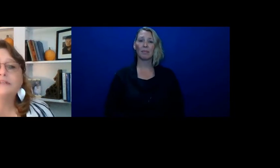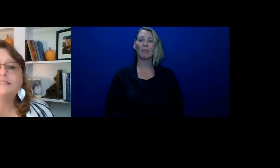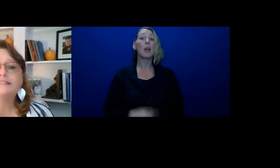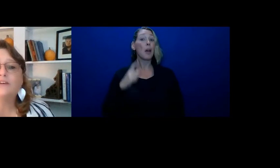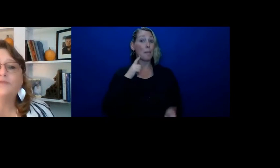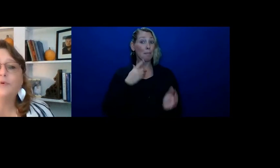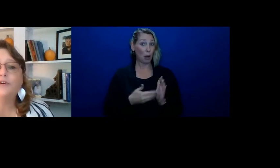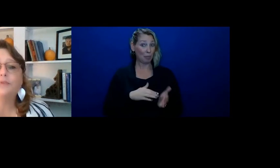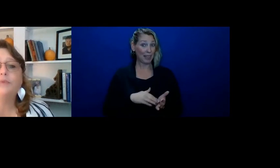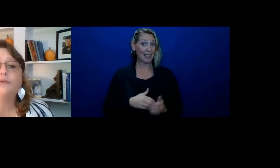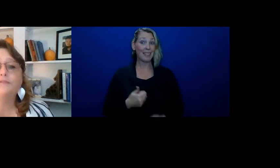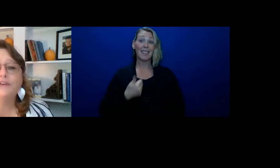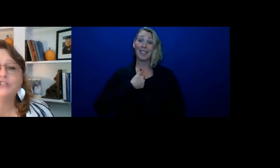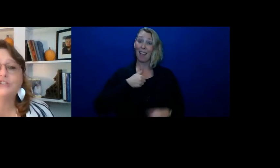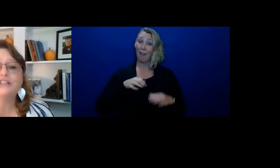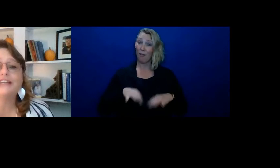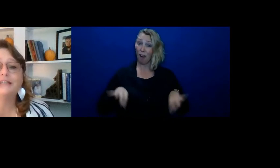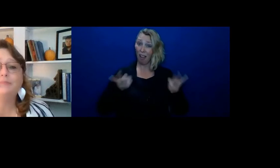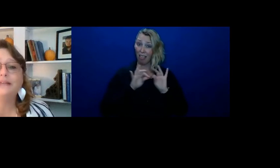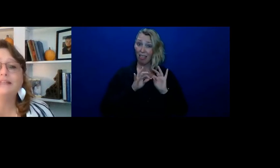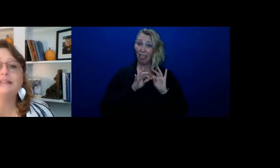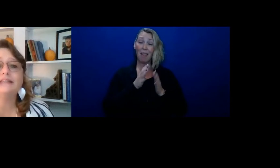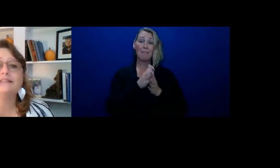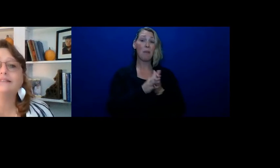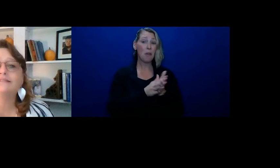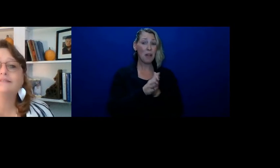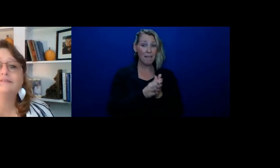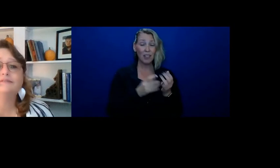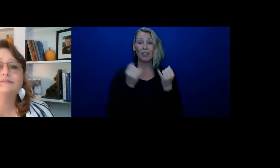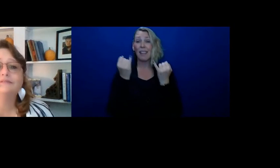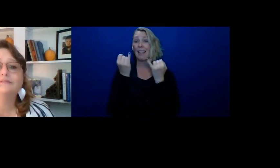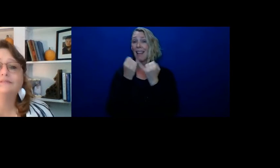Purpose, self-worth, motivation, independence.